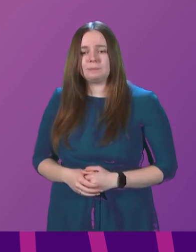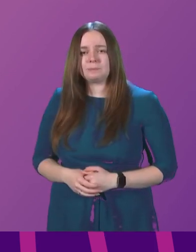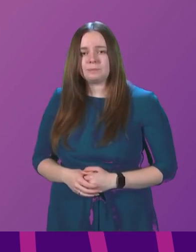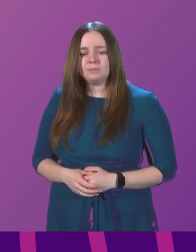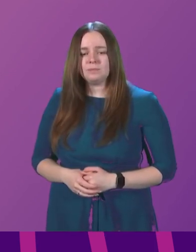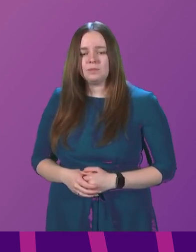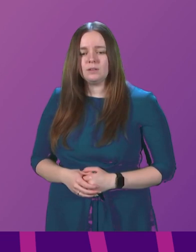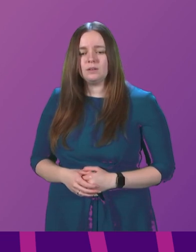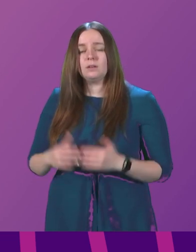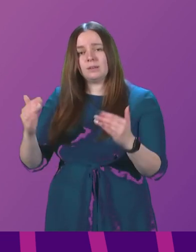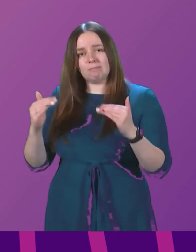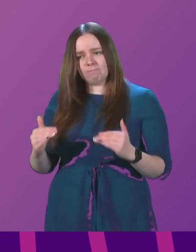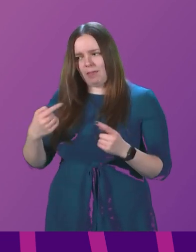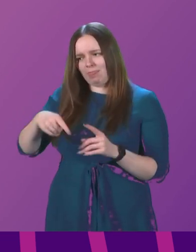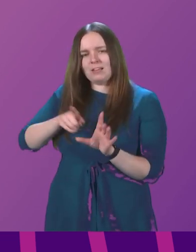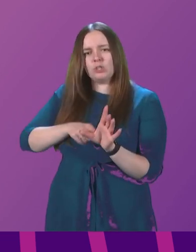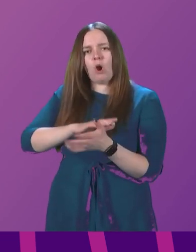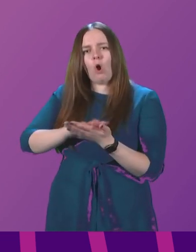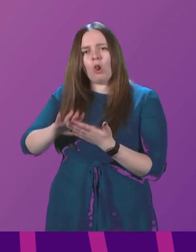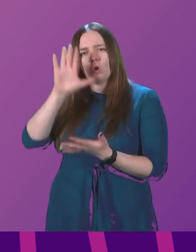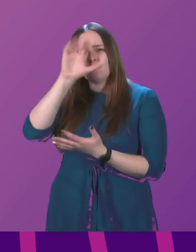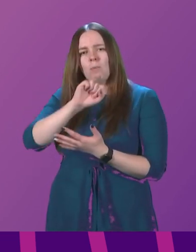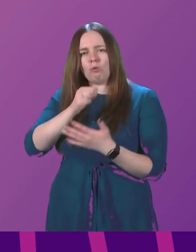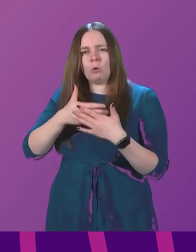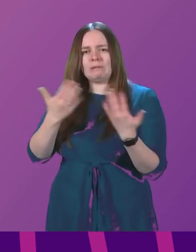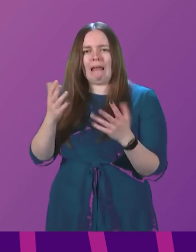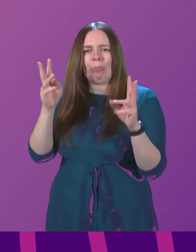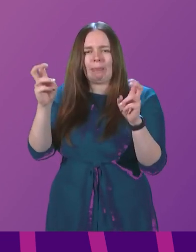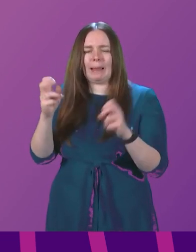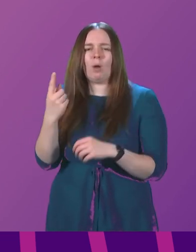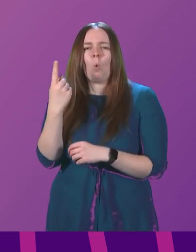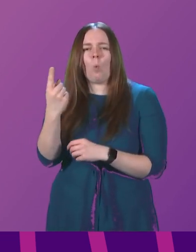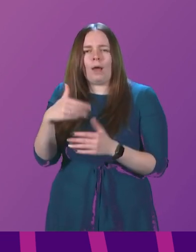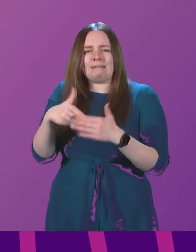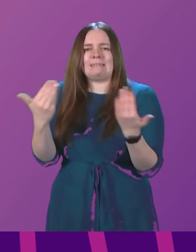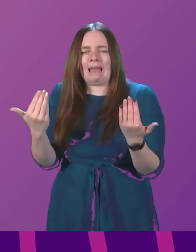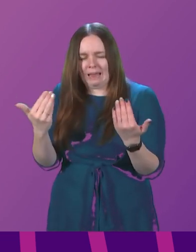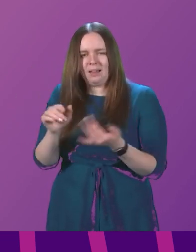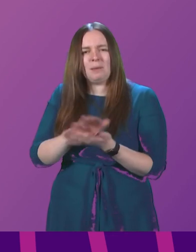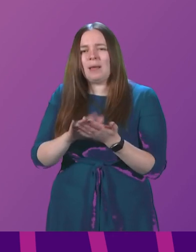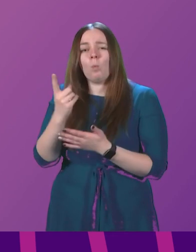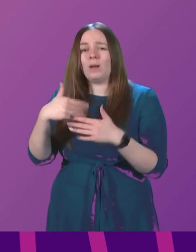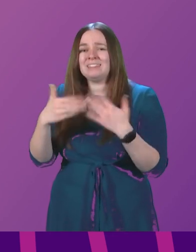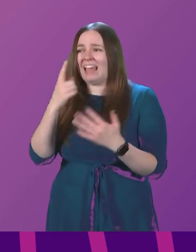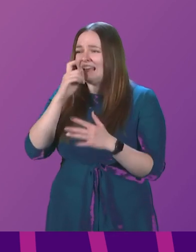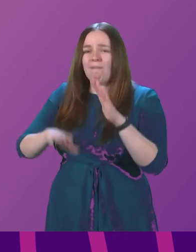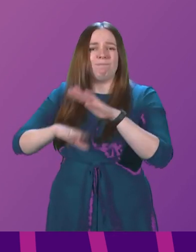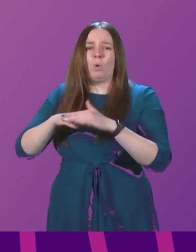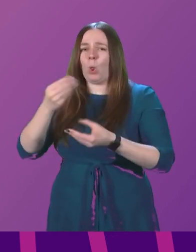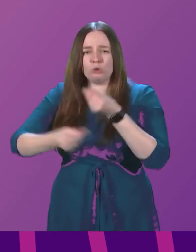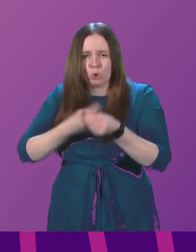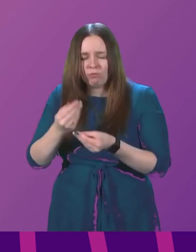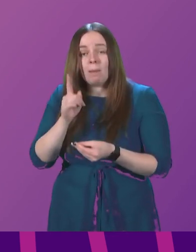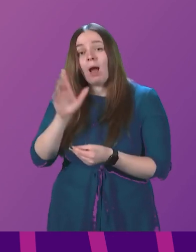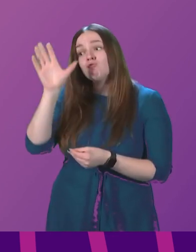This leads us to this year's Holocaust Memorial Day theme, One Day. One Day cannot tell the whole story, but remembering just one day during the